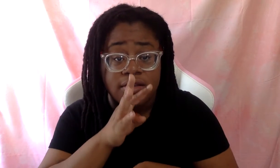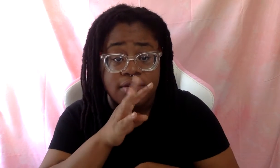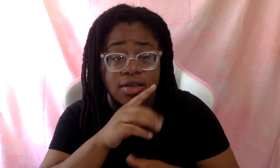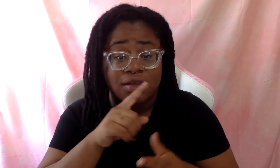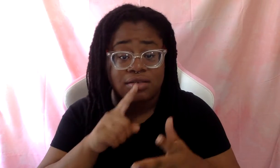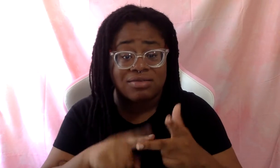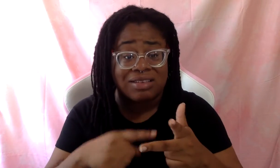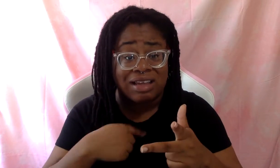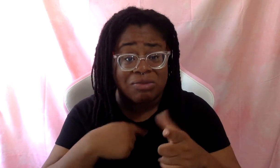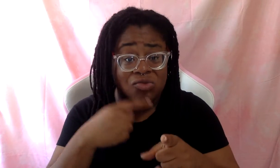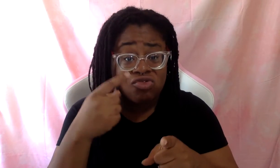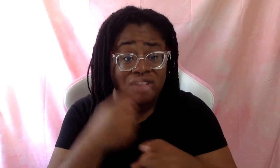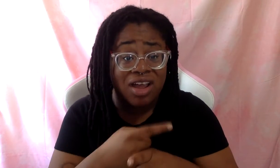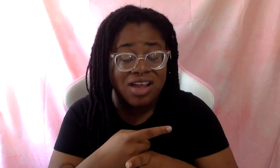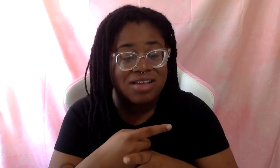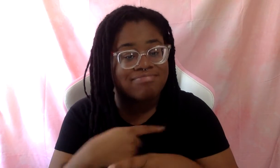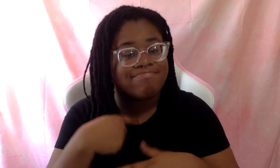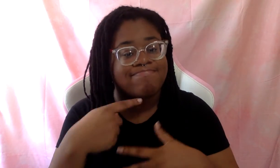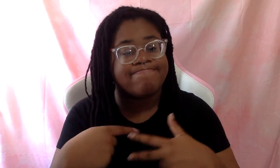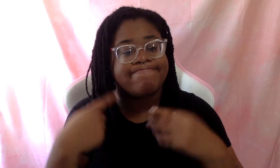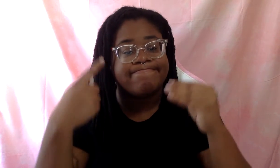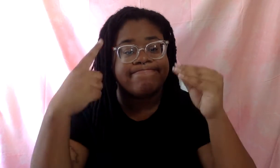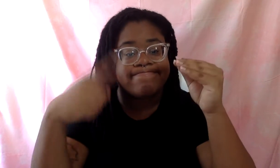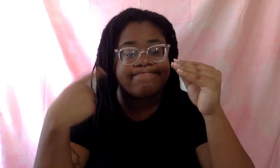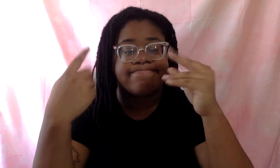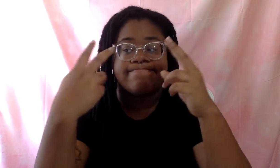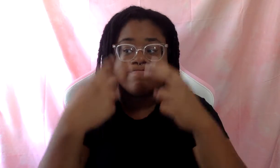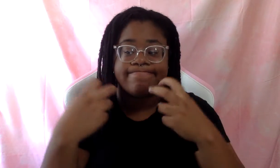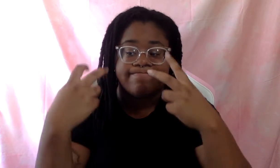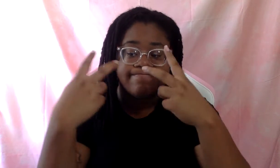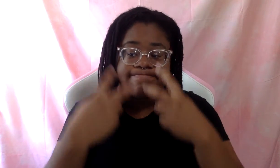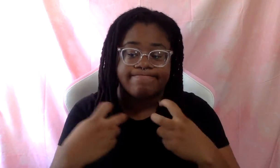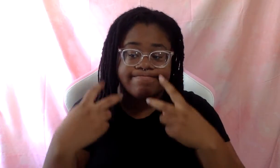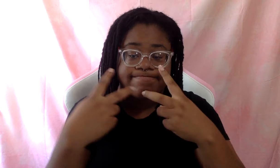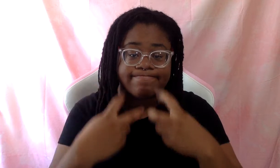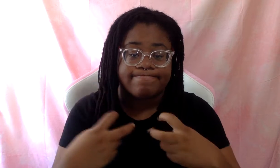right? And I have to extract that. I know what the fuck I'm talking about.